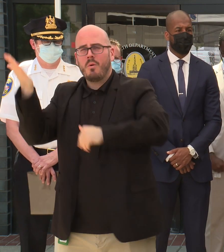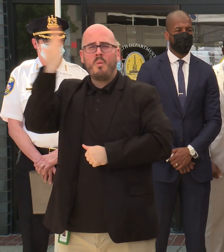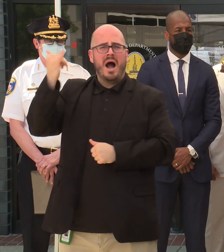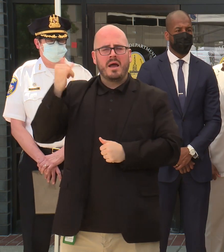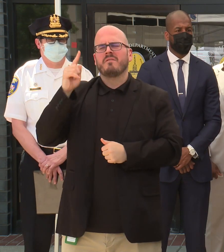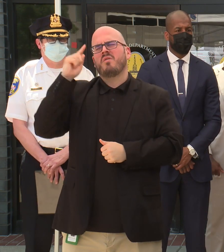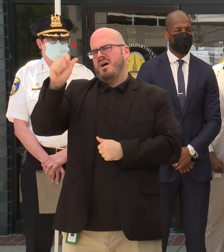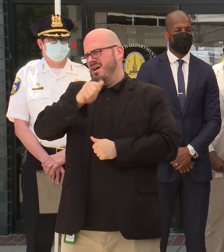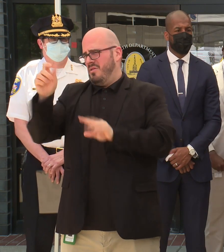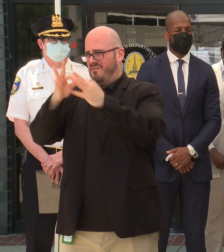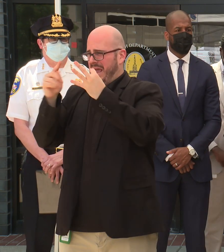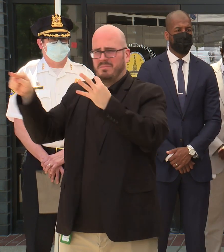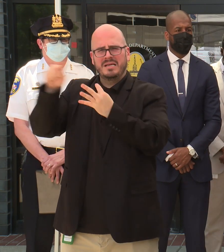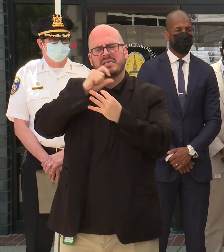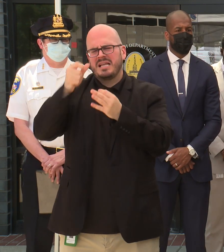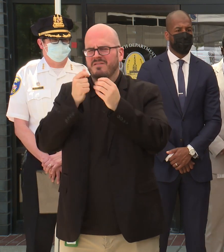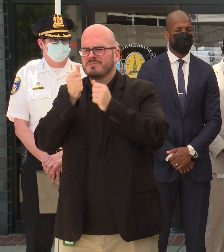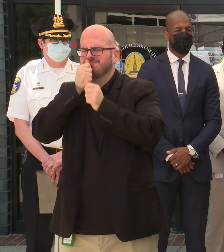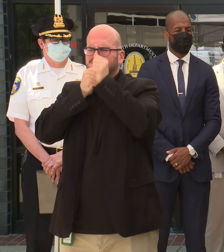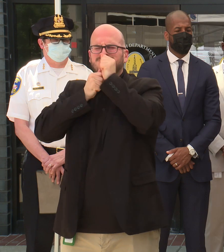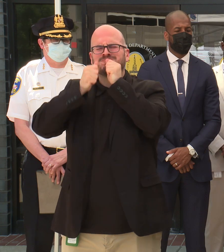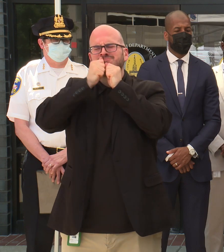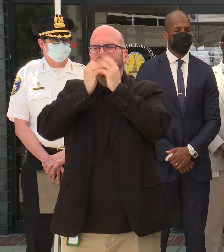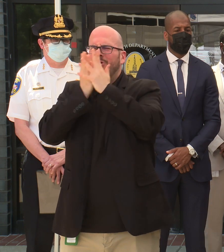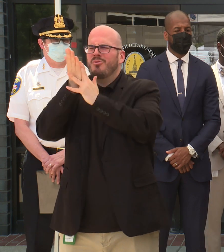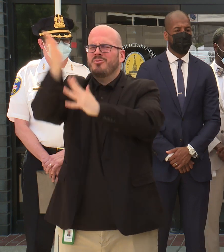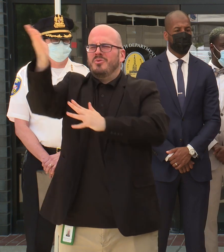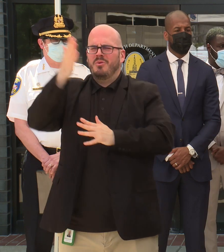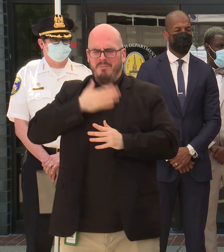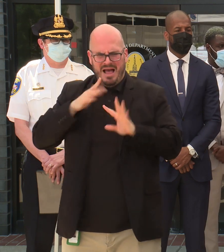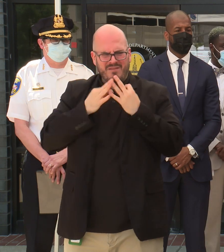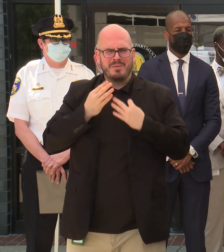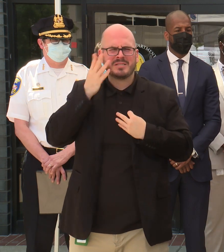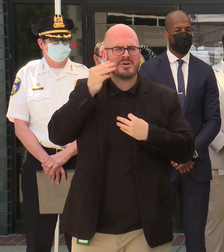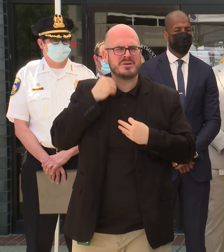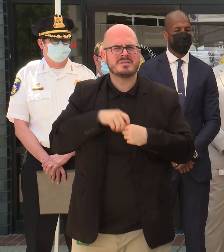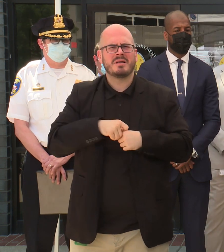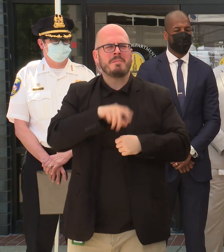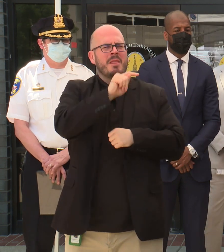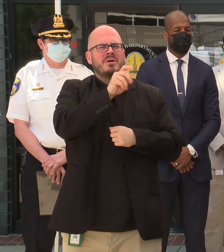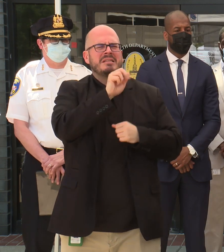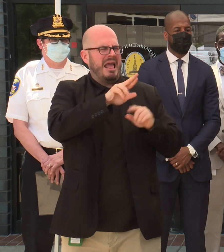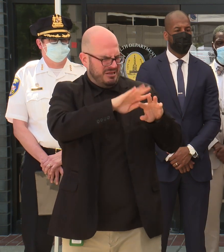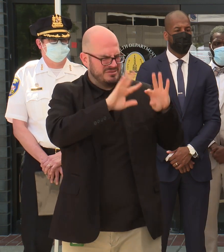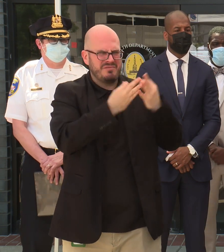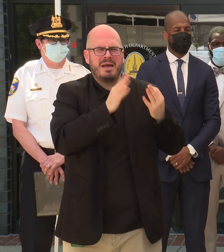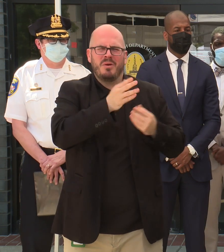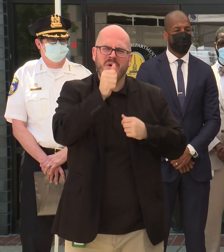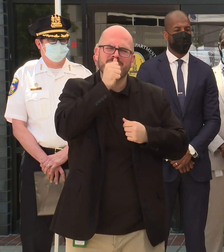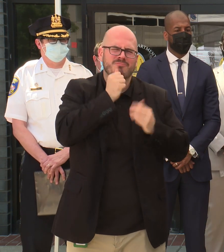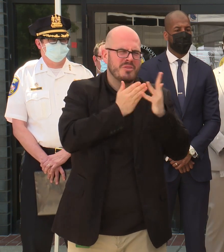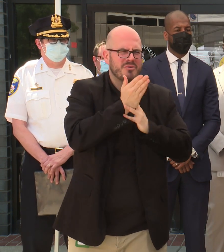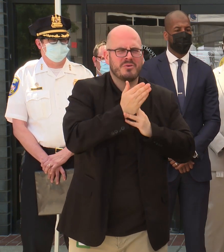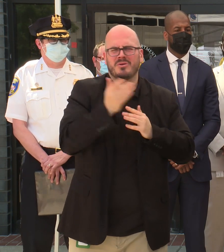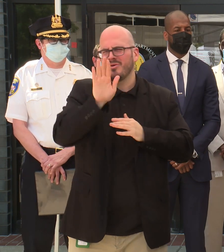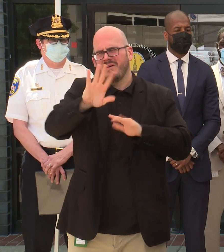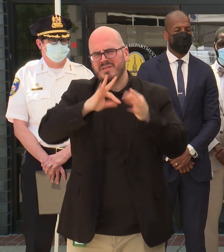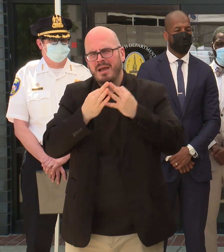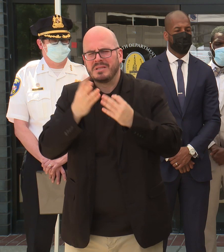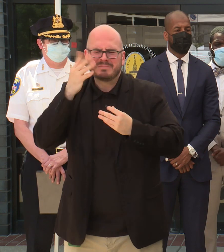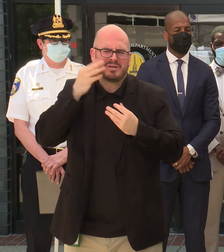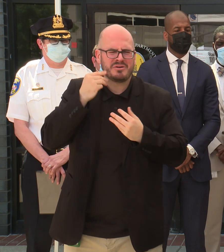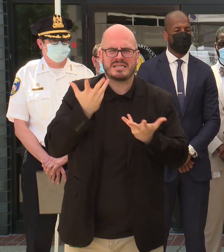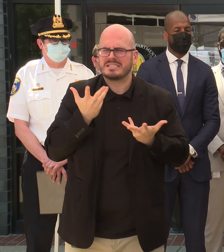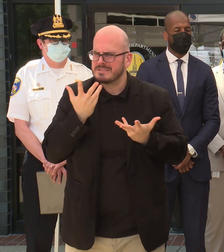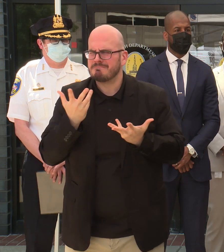family doesn't have to go through what my family goes through, what Tater's family is going through, what your family is going through.